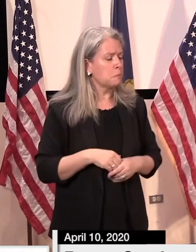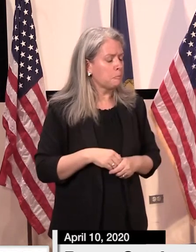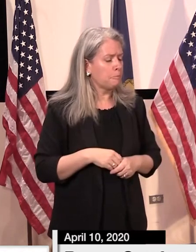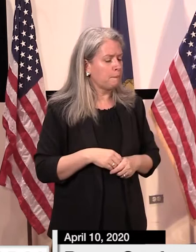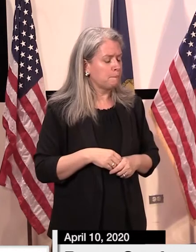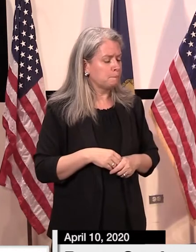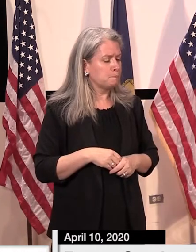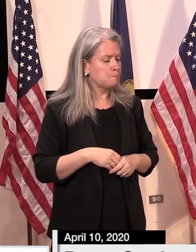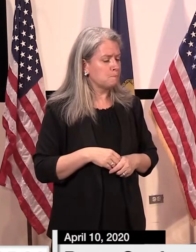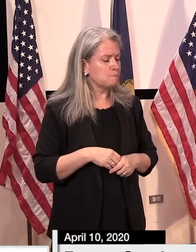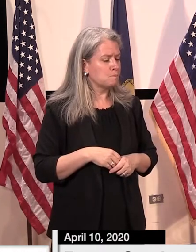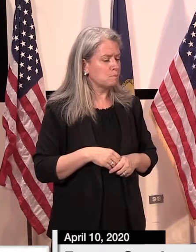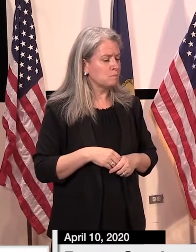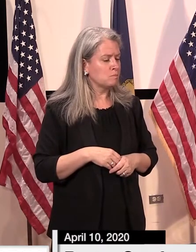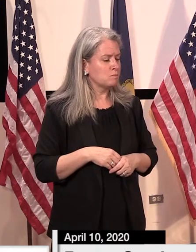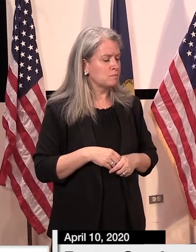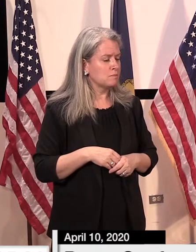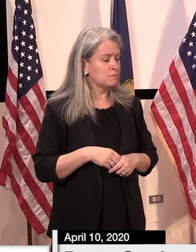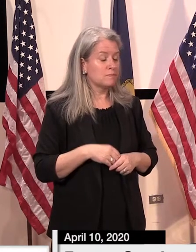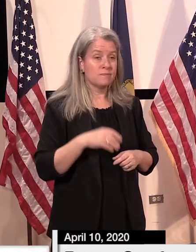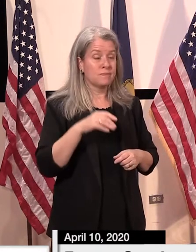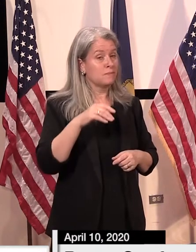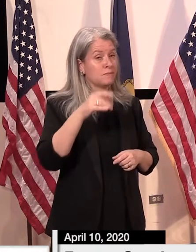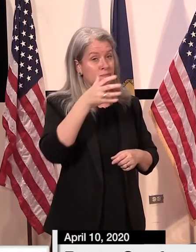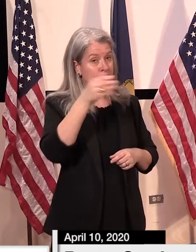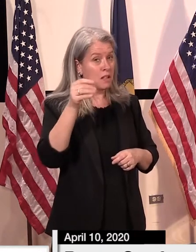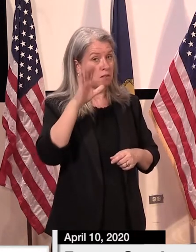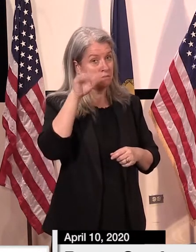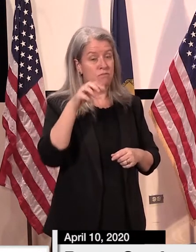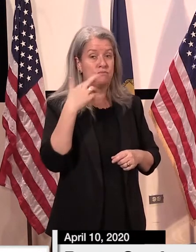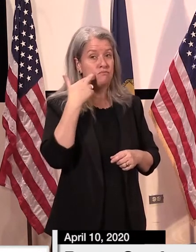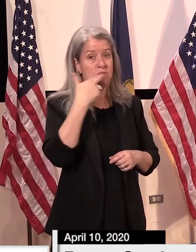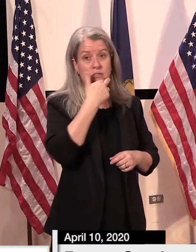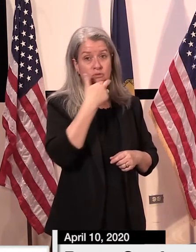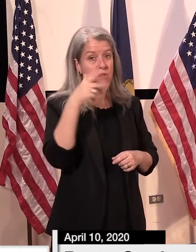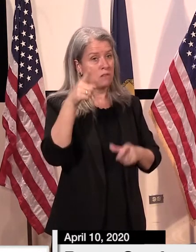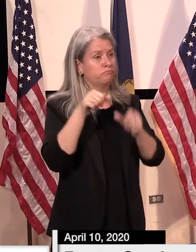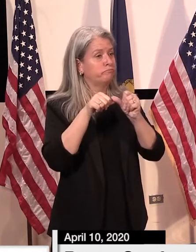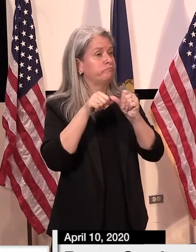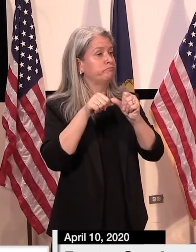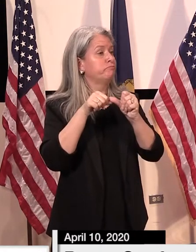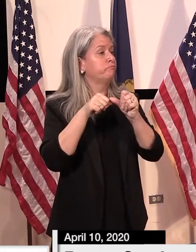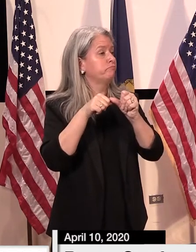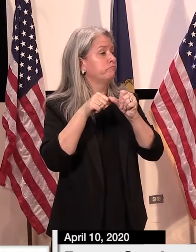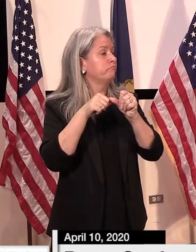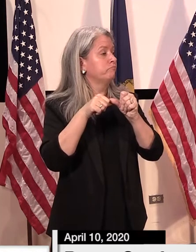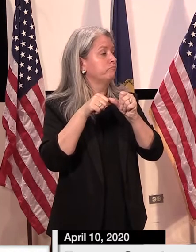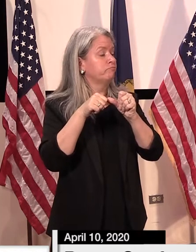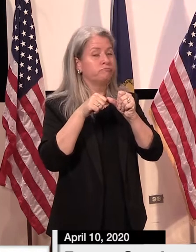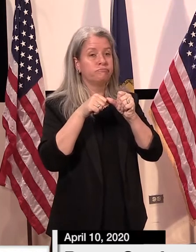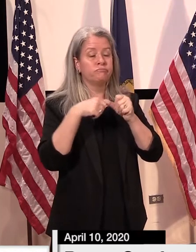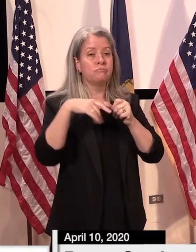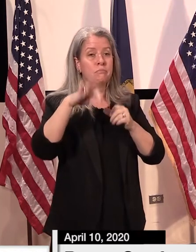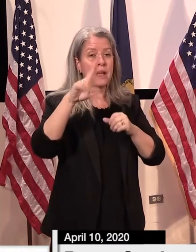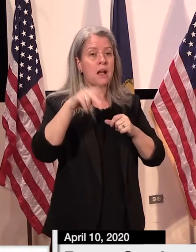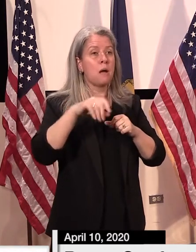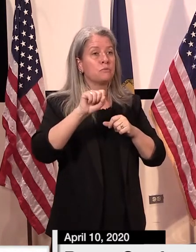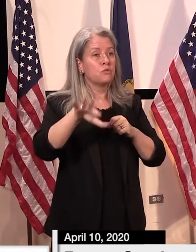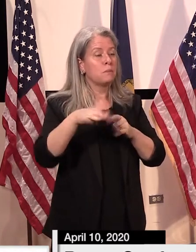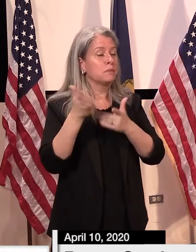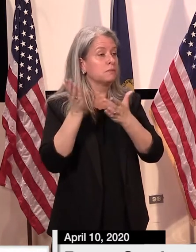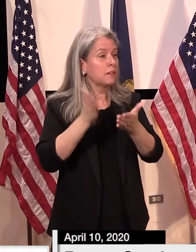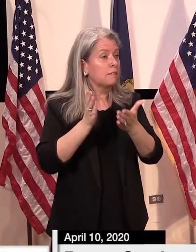That being said, restaurants have obviously been continuing to do their business based on curbside service and